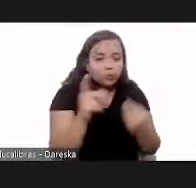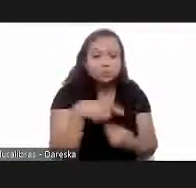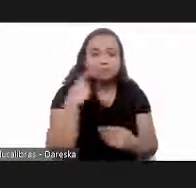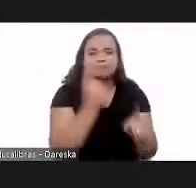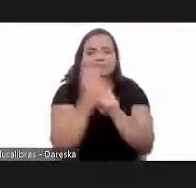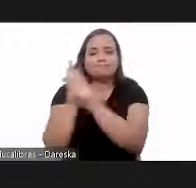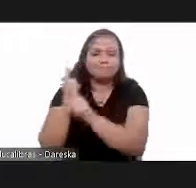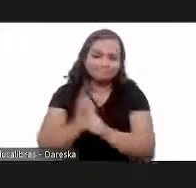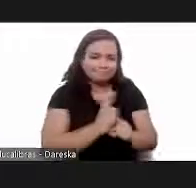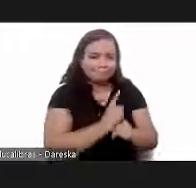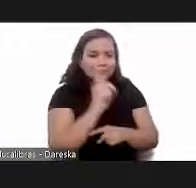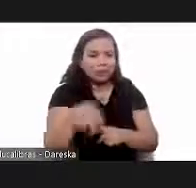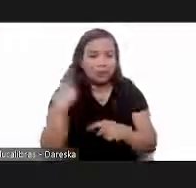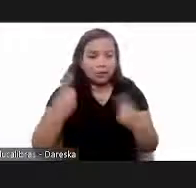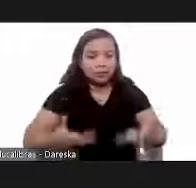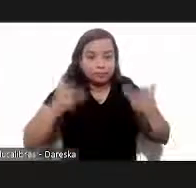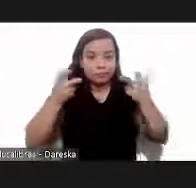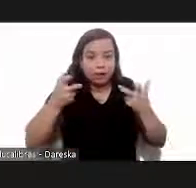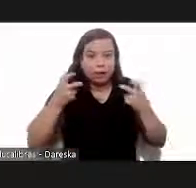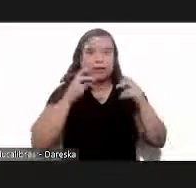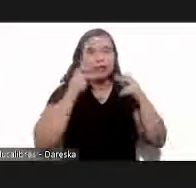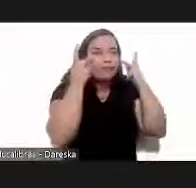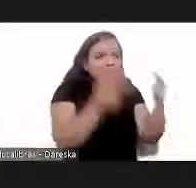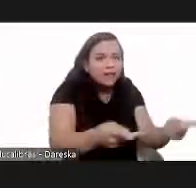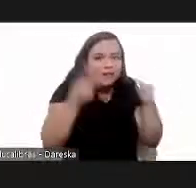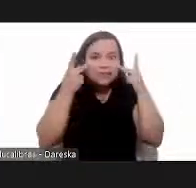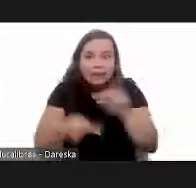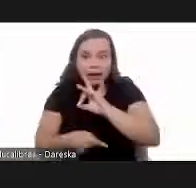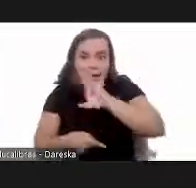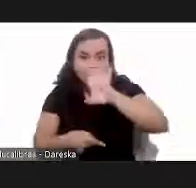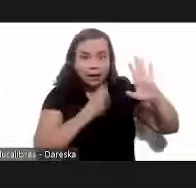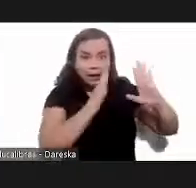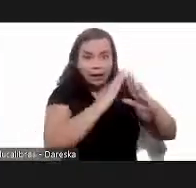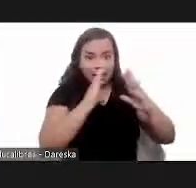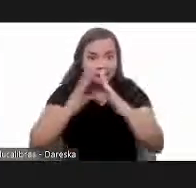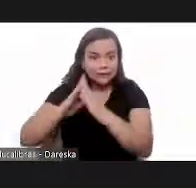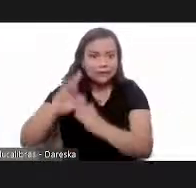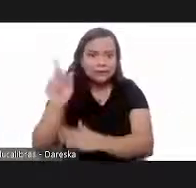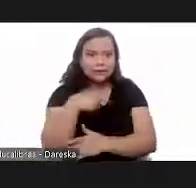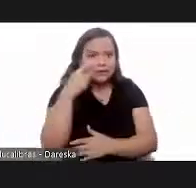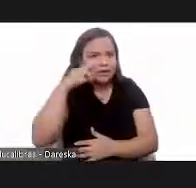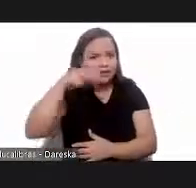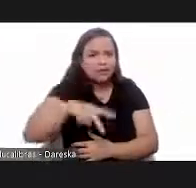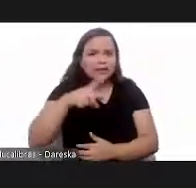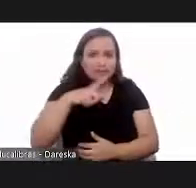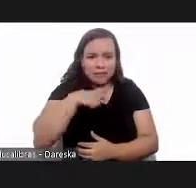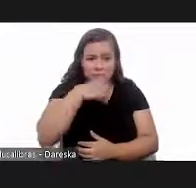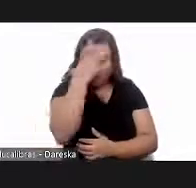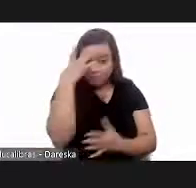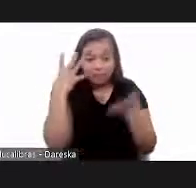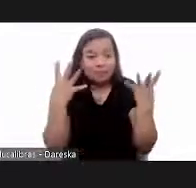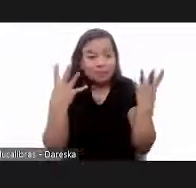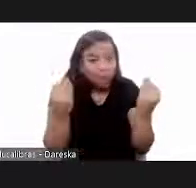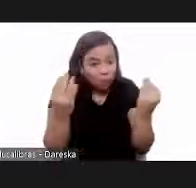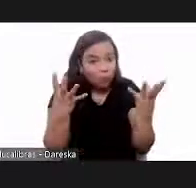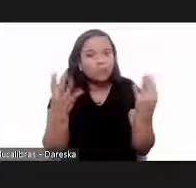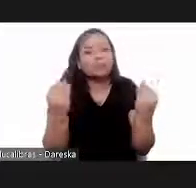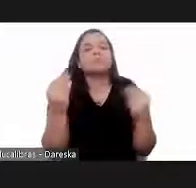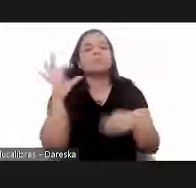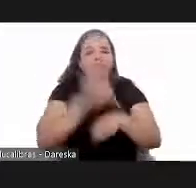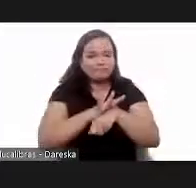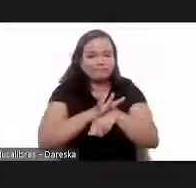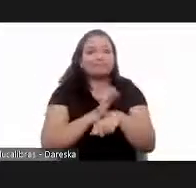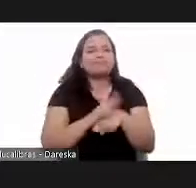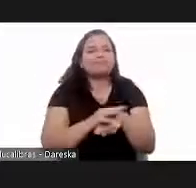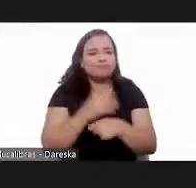see in the campaigns the health campaigns that we do house by house there are a lot of kissing bugs the